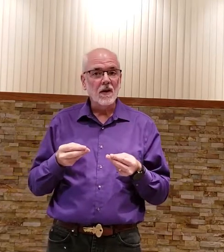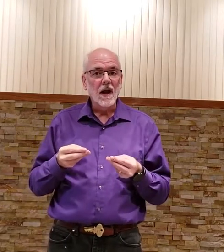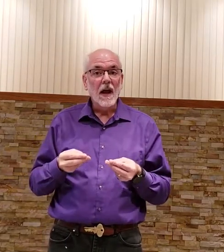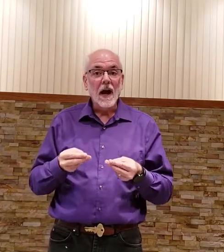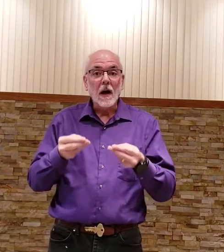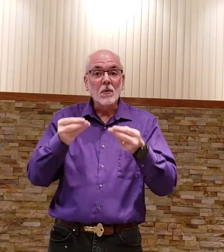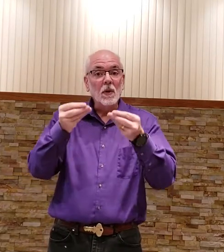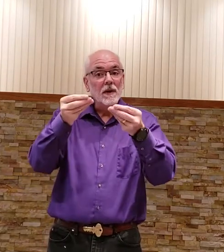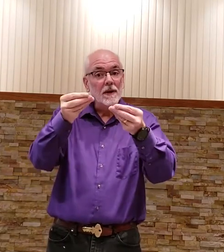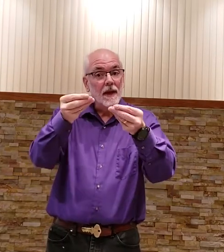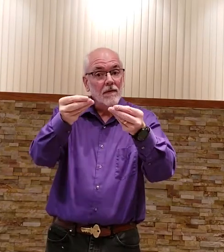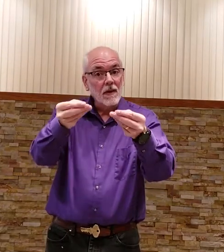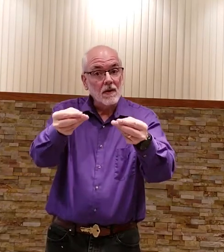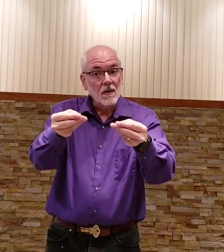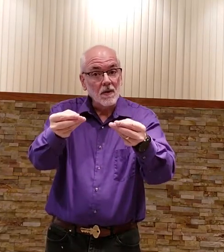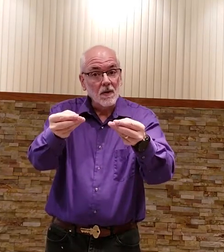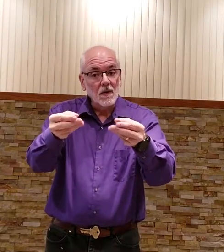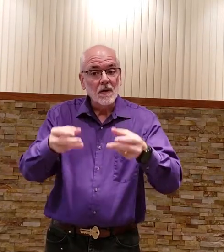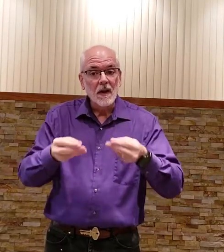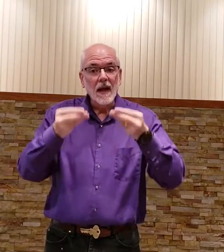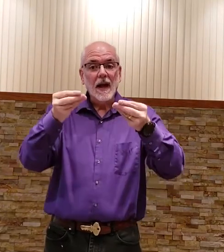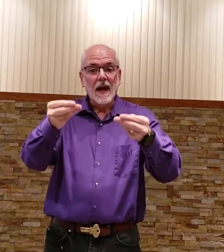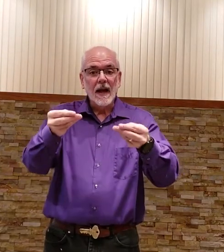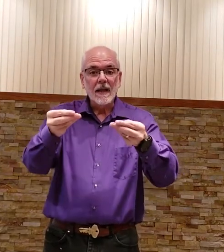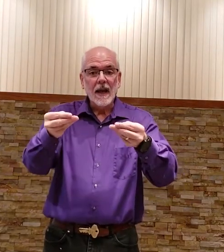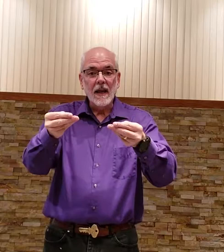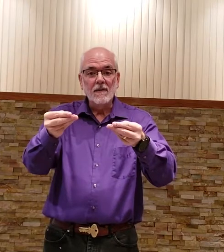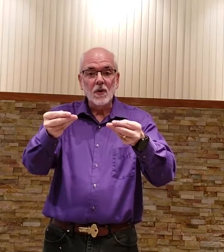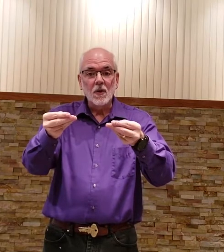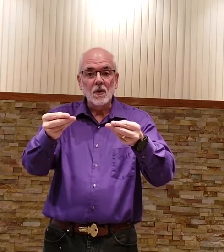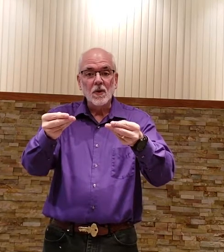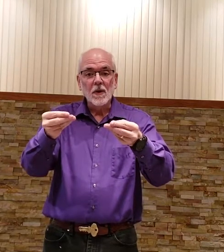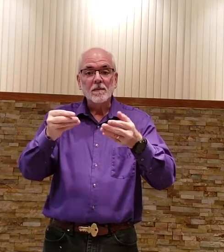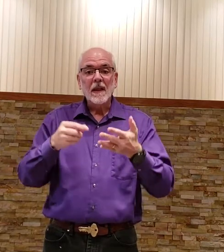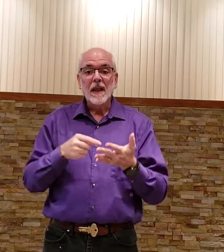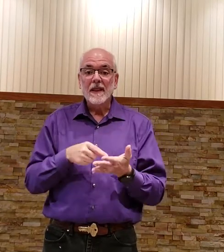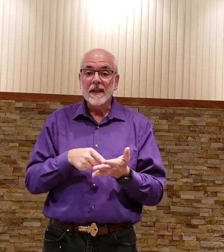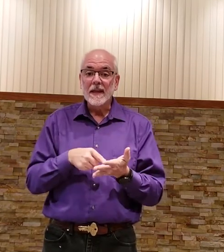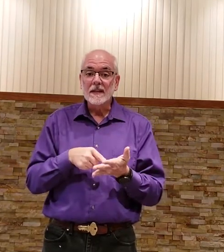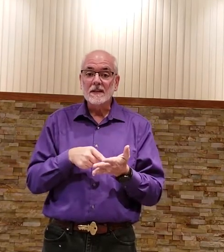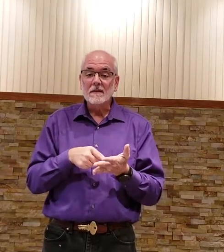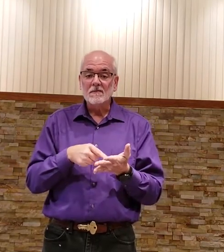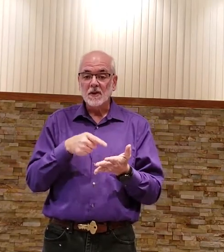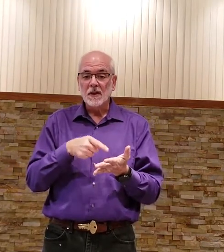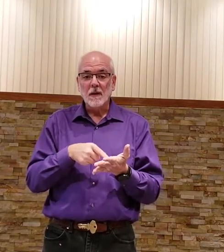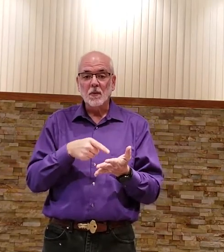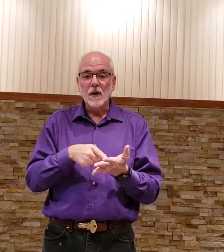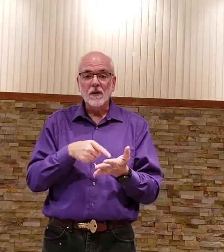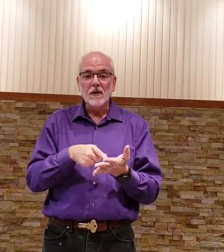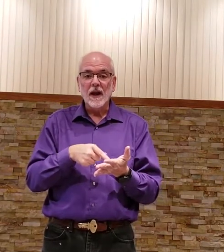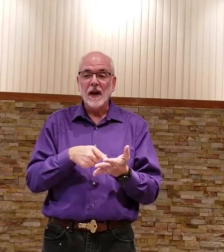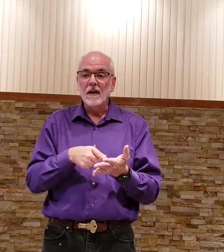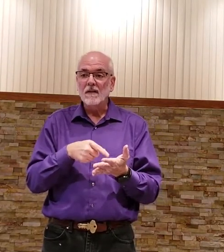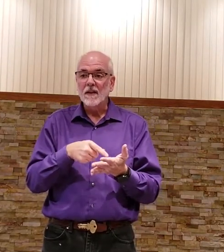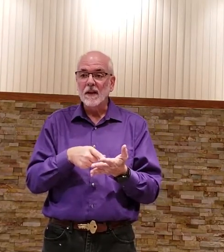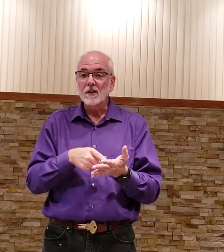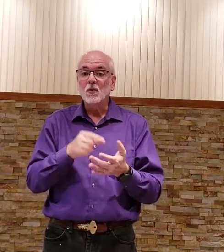i'm going to give it to you i gave you this it's going to point to your hand this